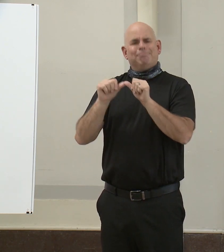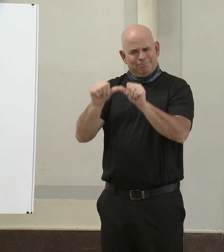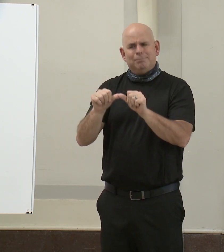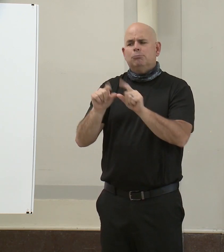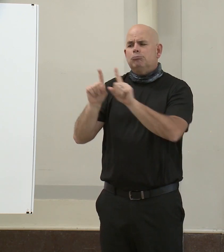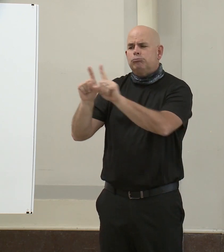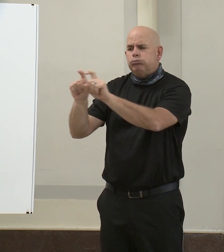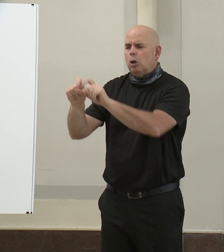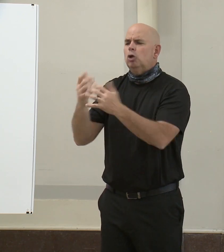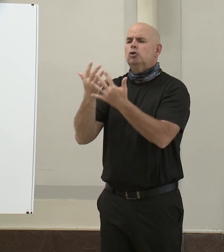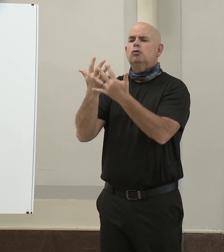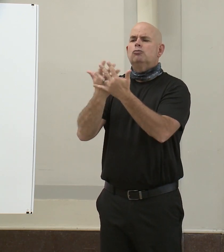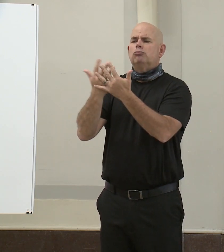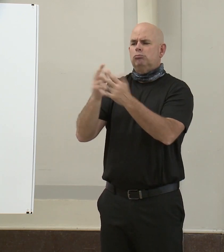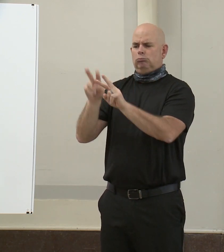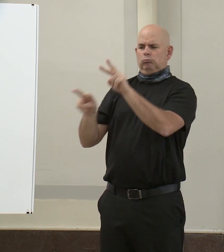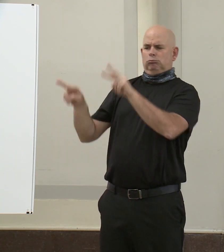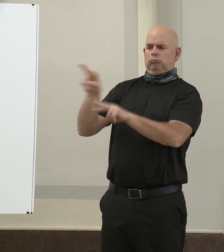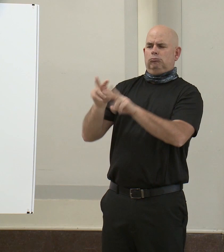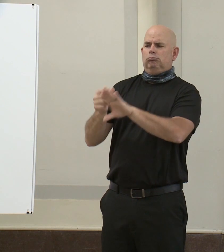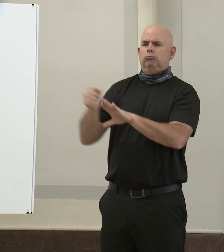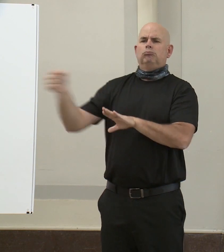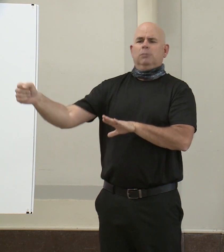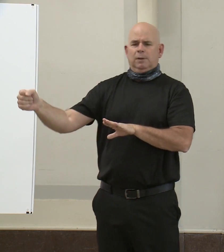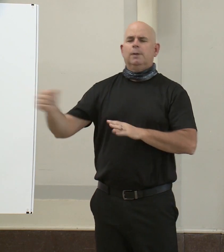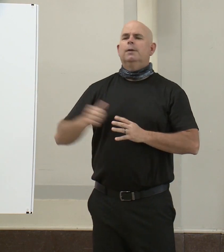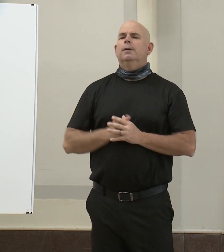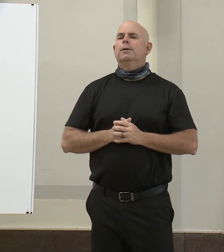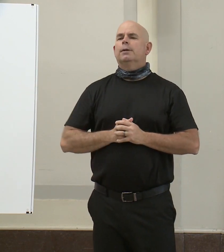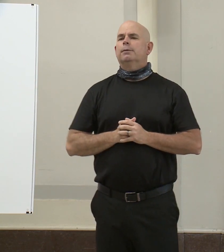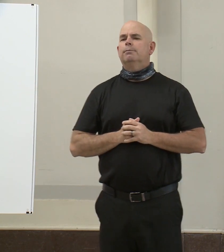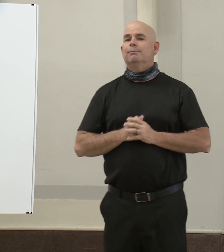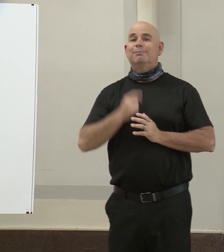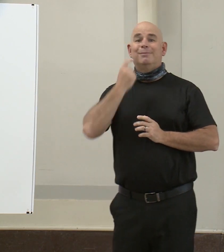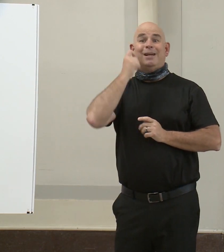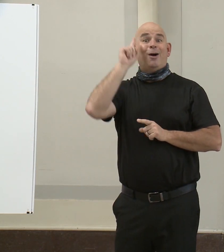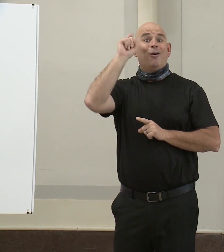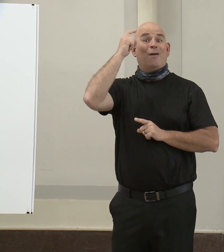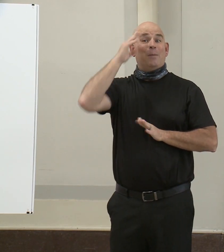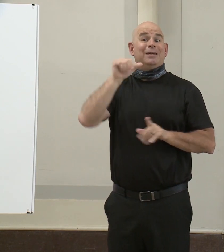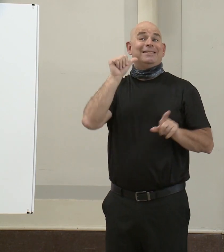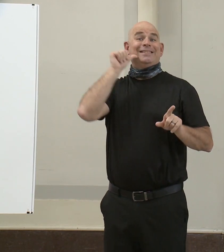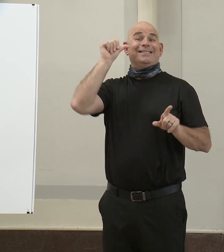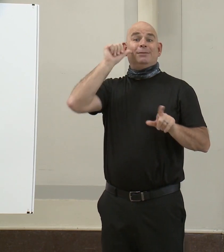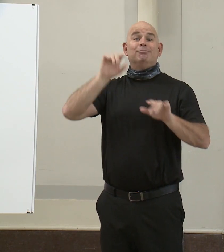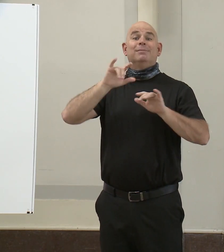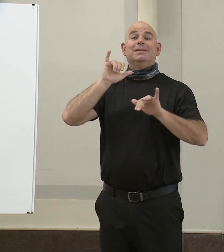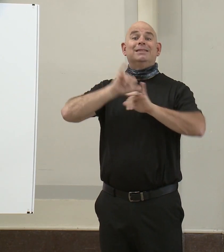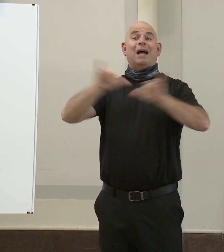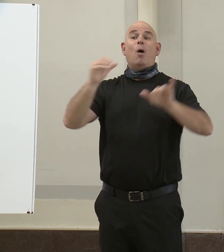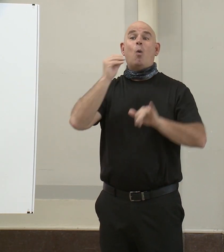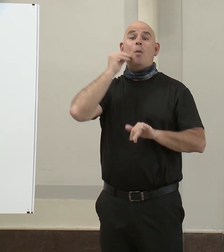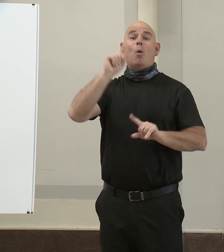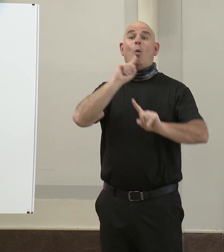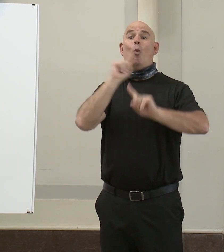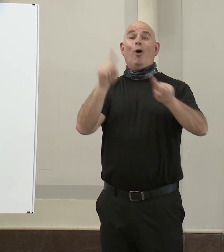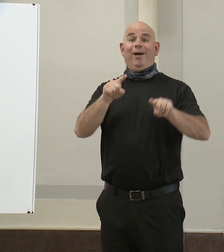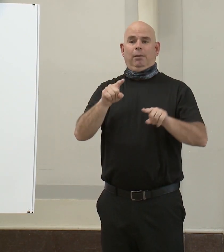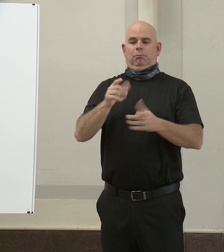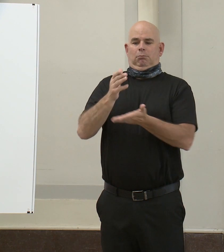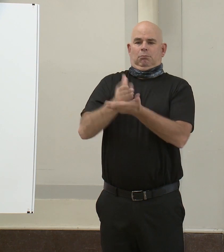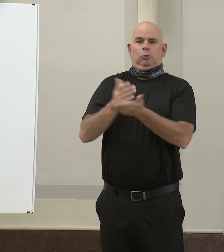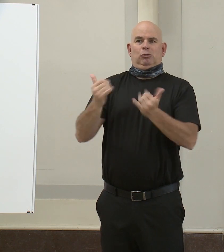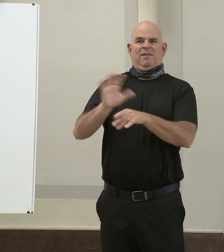On Wednesday, the governor announced that the state's stay-at-home order will be ending today at 5 p.m. Yesterday, I officially